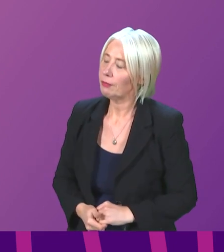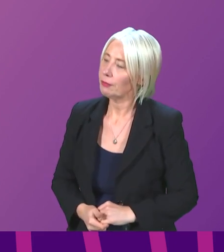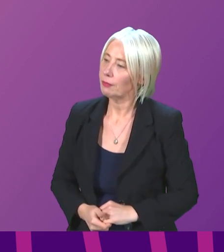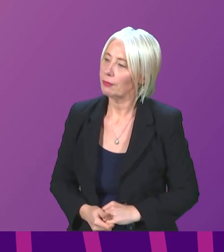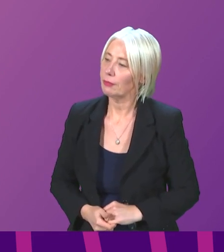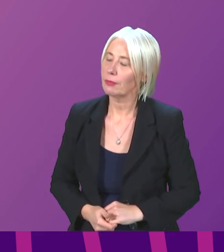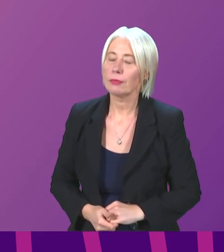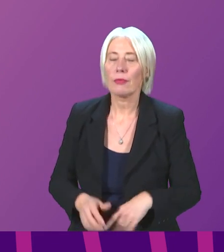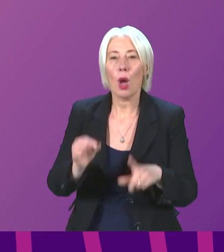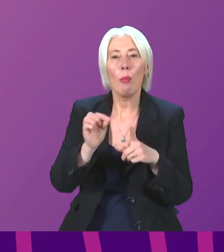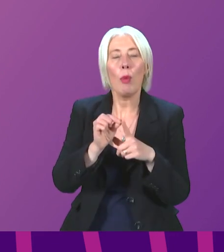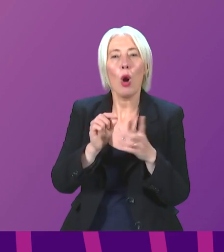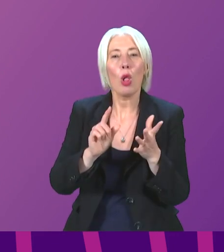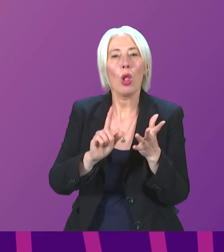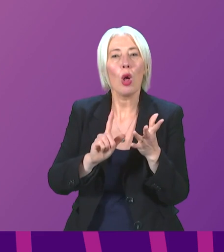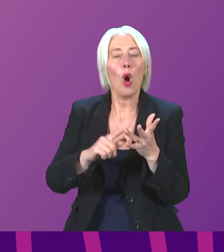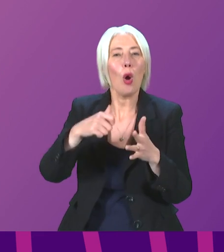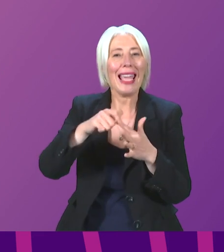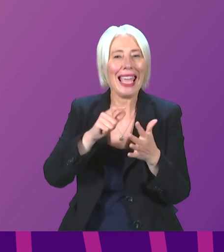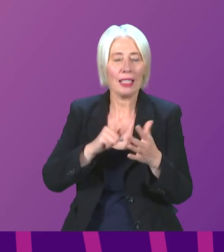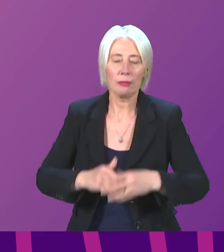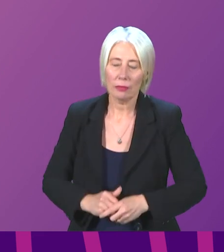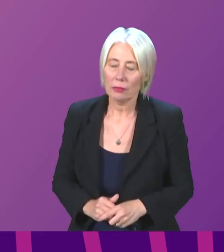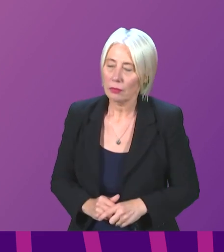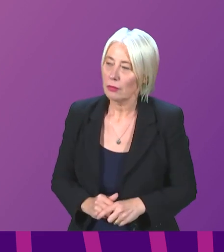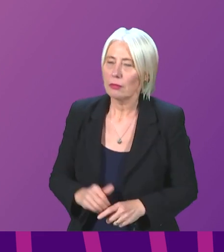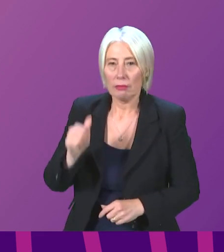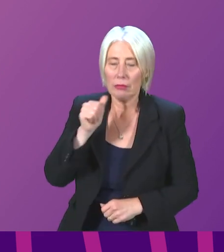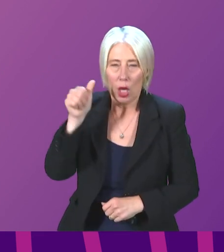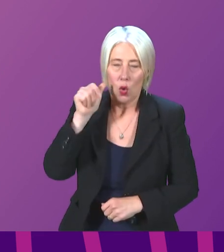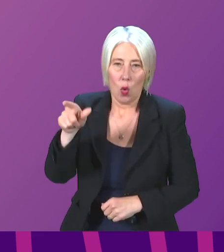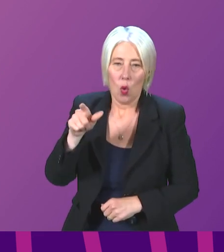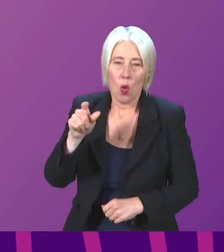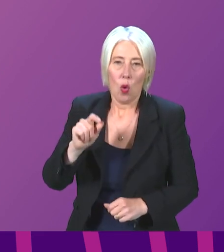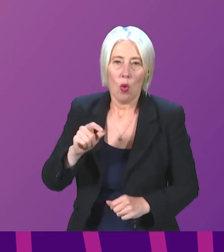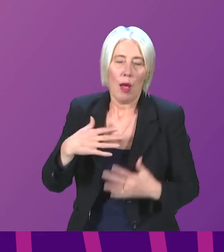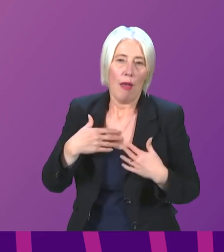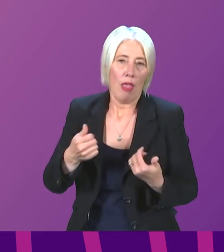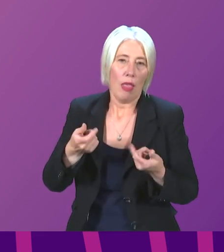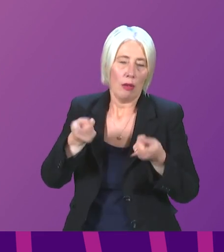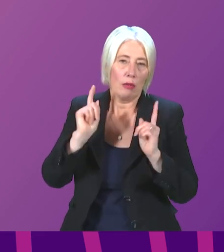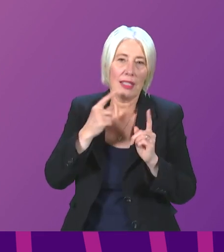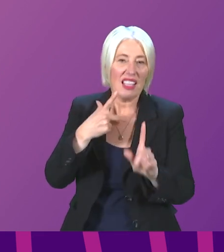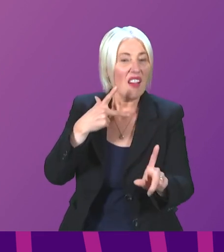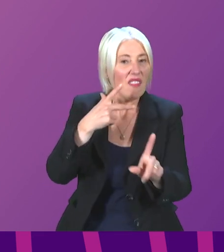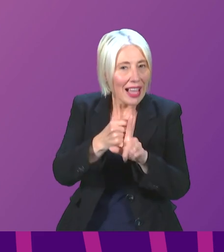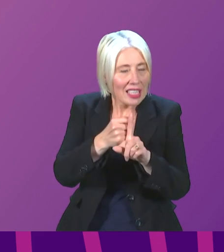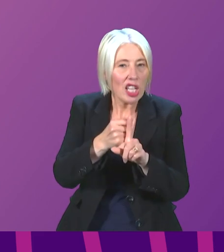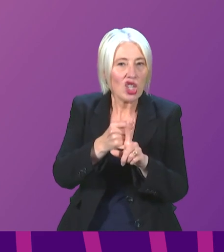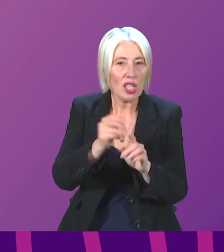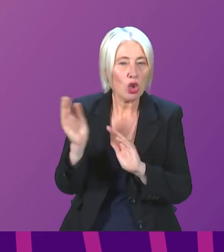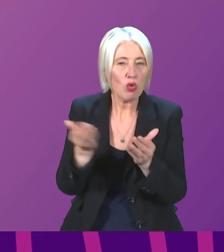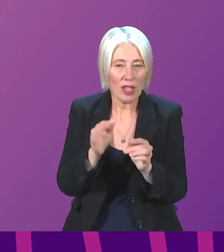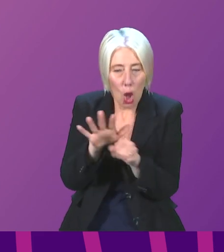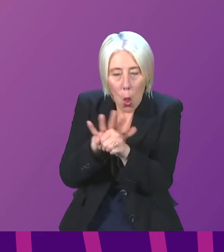to be followed by Gillian Martin. Thank you, Presiding Officer. I know what the Cabinet Secretary has said in terms of vaccination services being as local as possible.